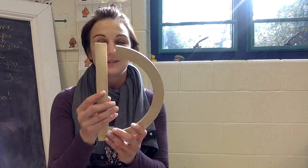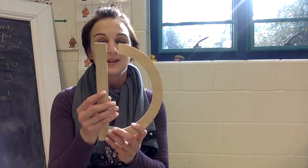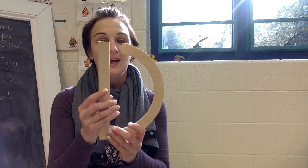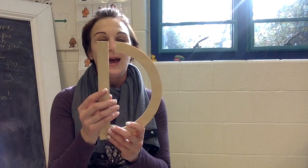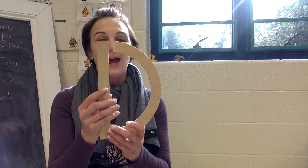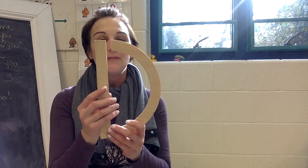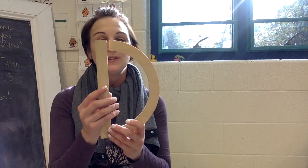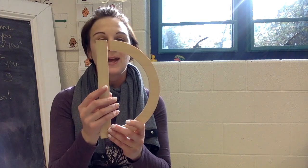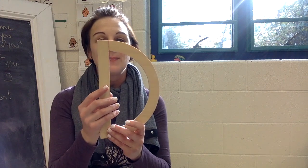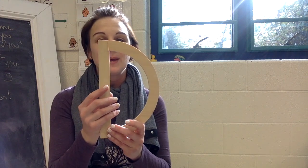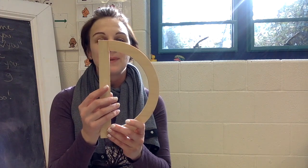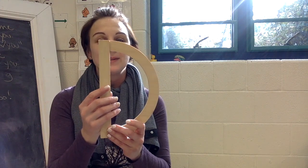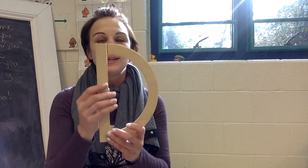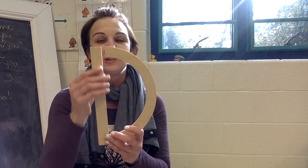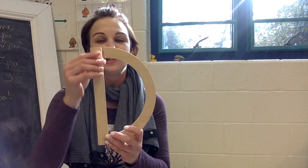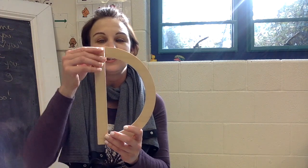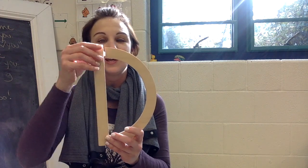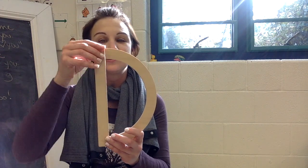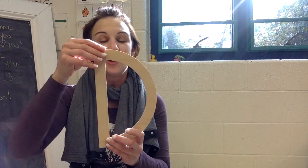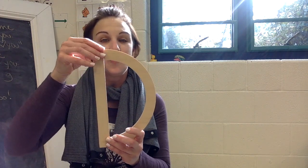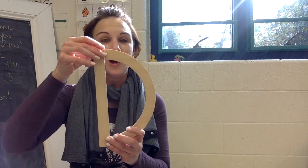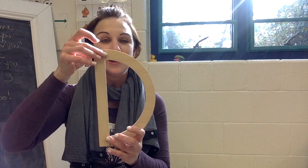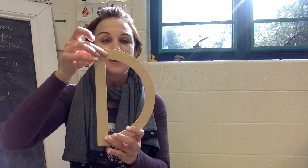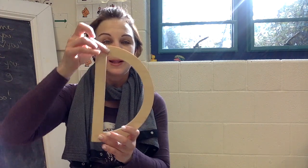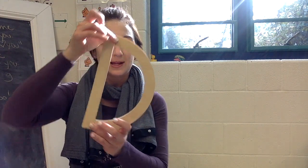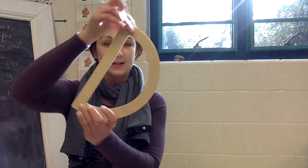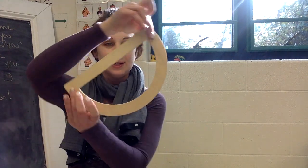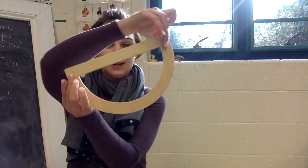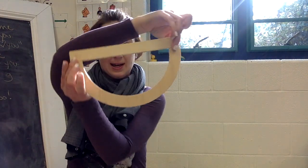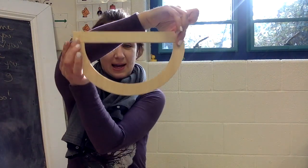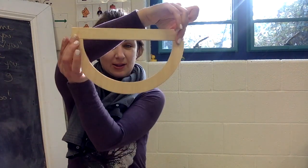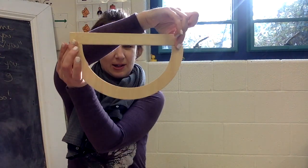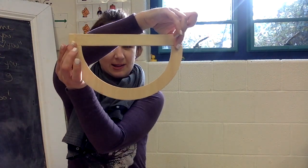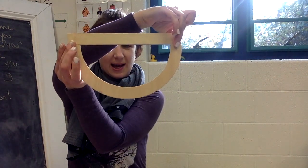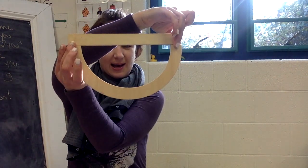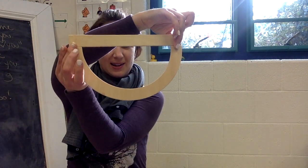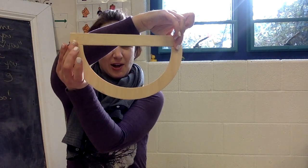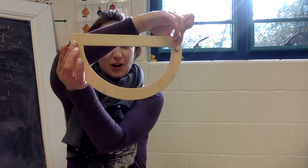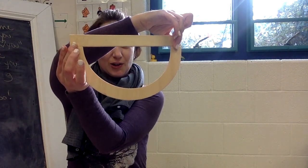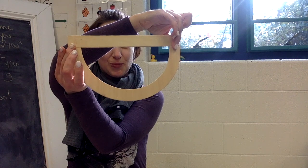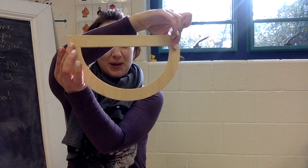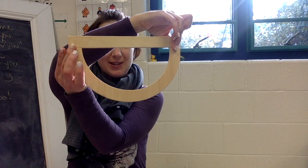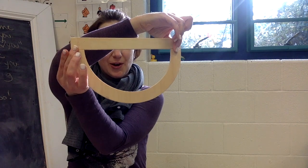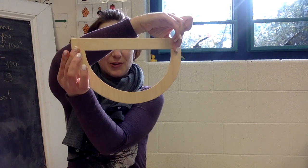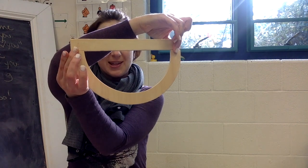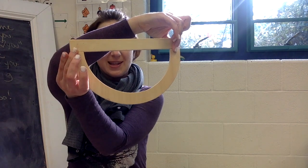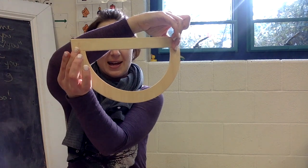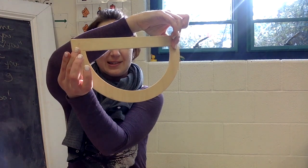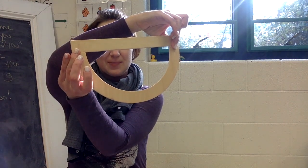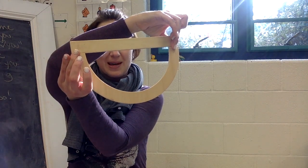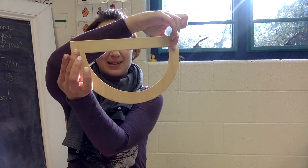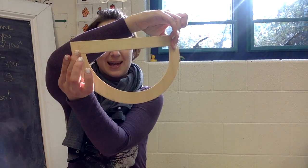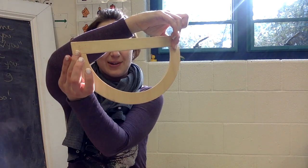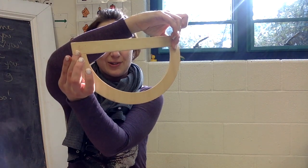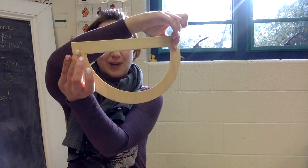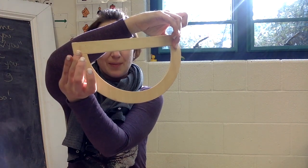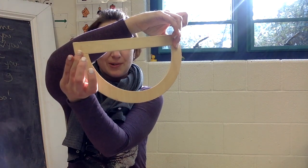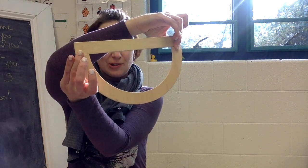every day I make my D, she says, a watermelon. And look at that. Because we know that lines make letters, numbers, and